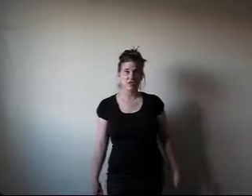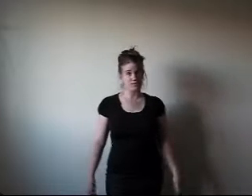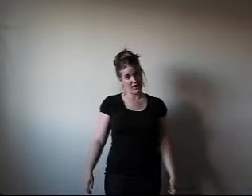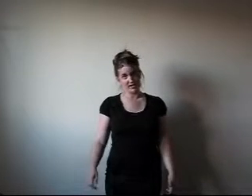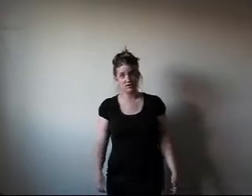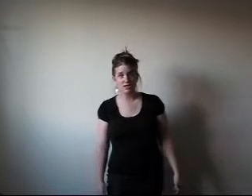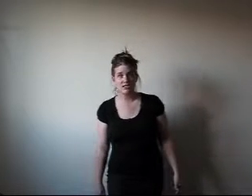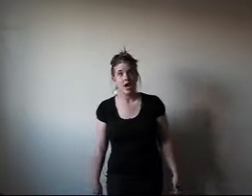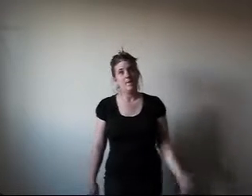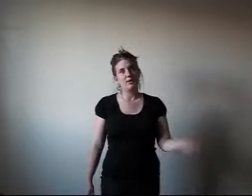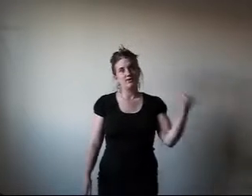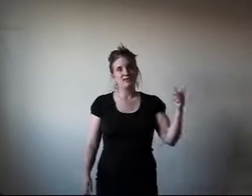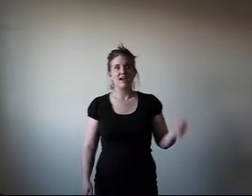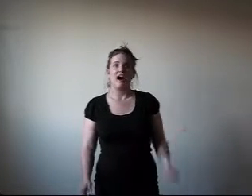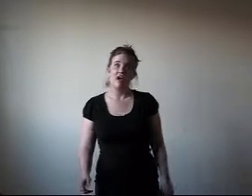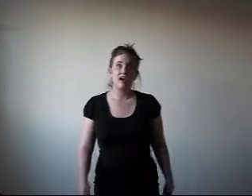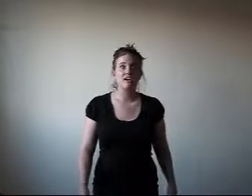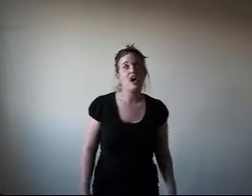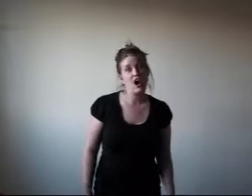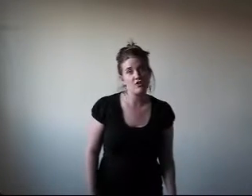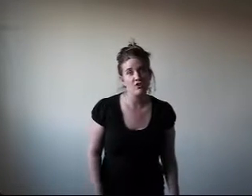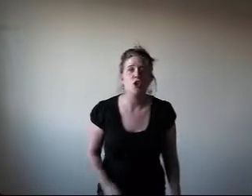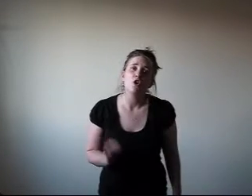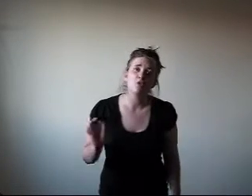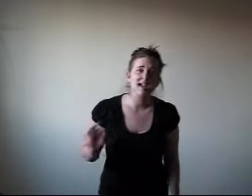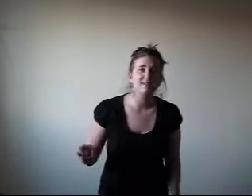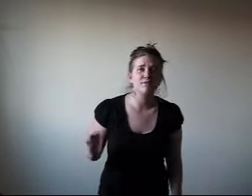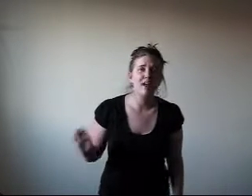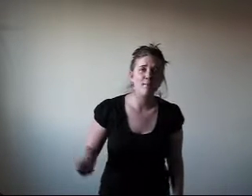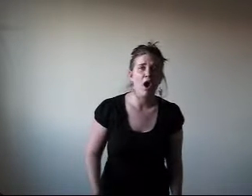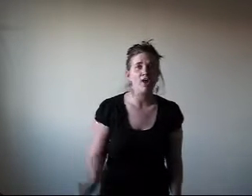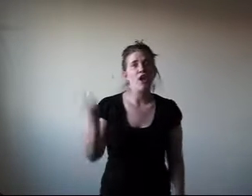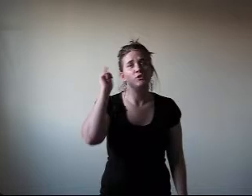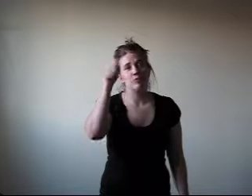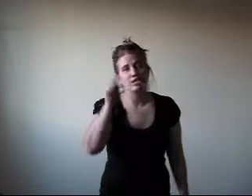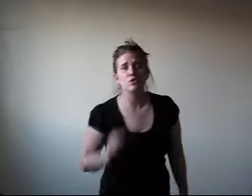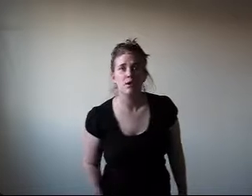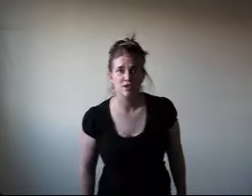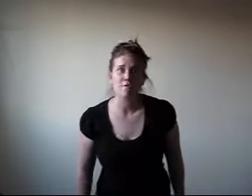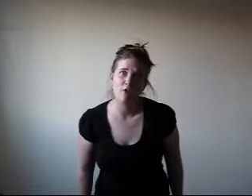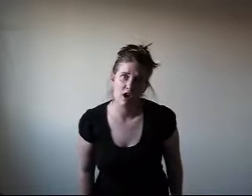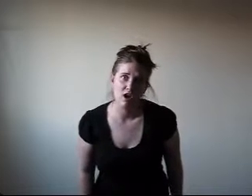inch black screens. But instead I hired a hot girl who can't lift an iPod to bring you out of your funk.